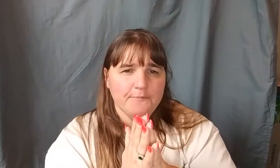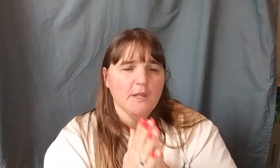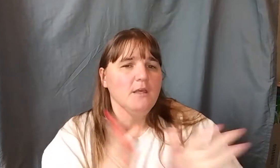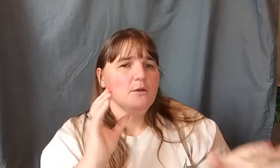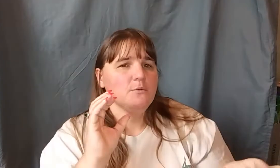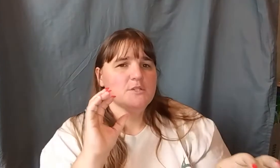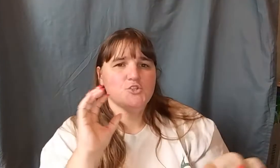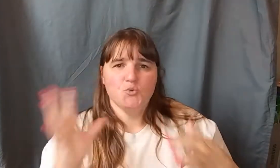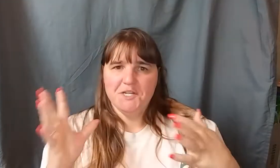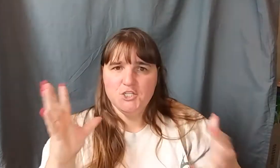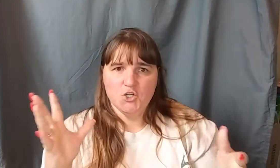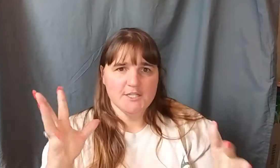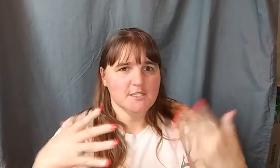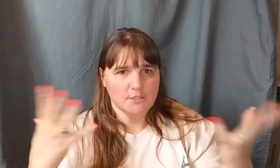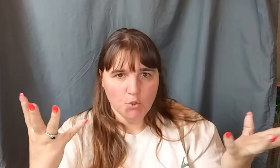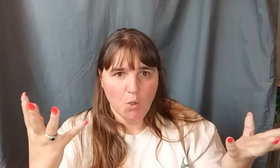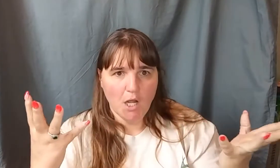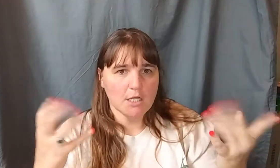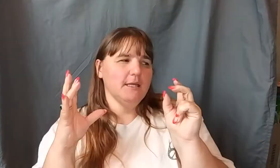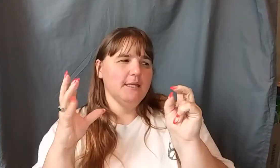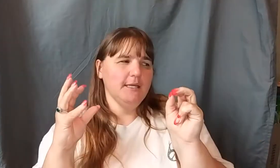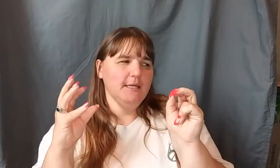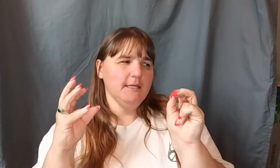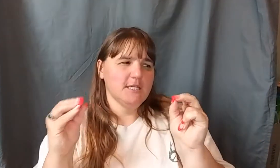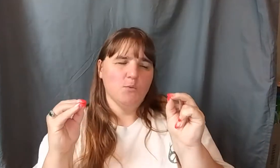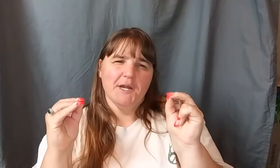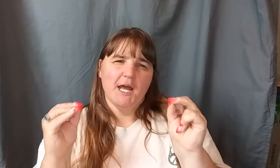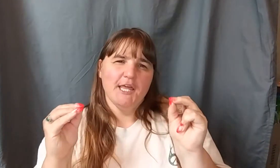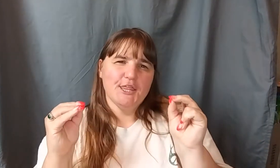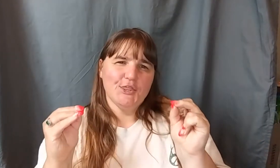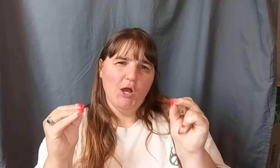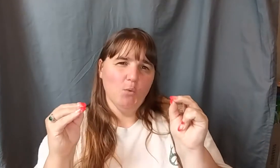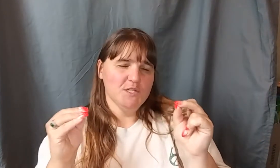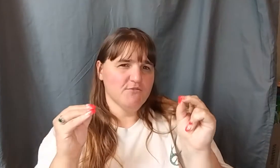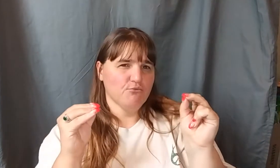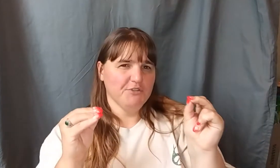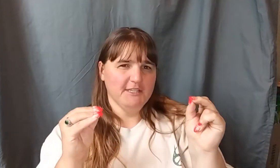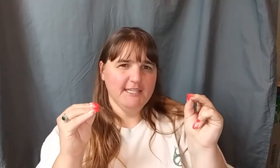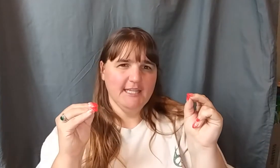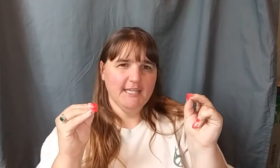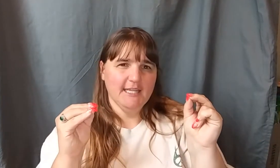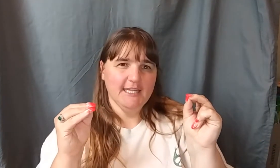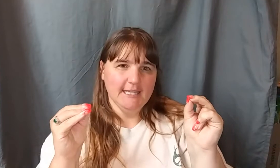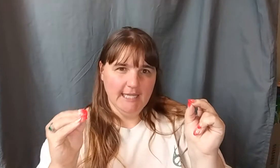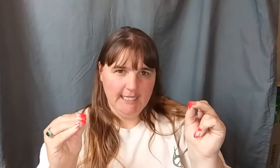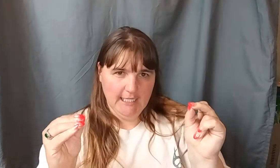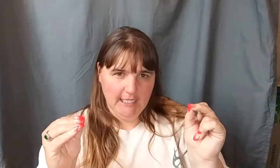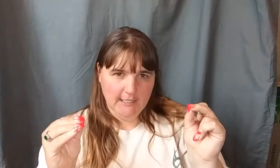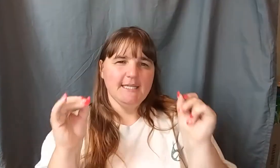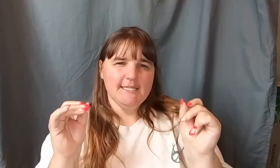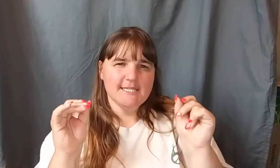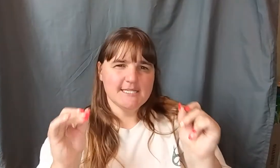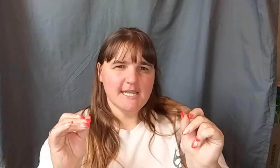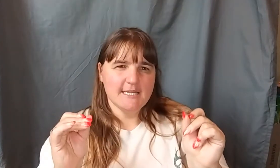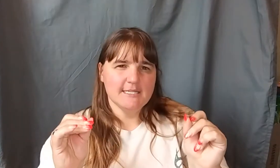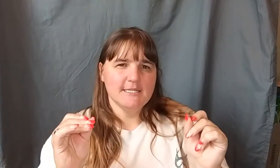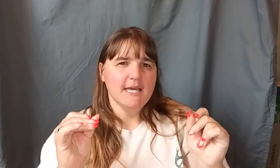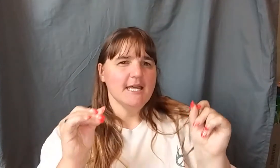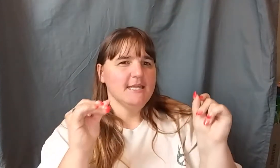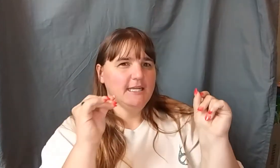It was Dwayne Johnson, The Rock. He did what I thought was really enlightening. He stated that